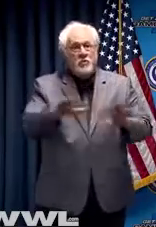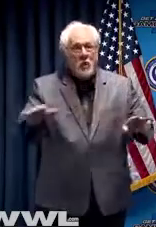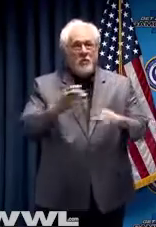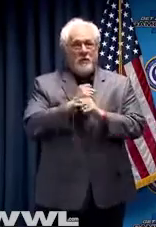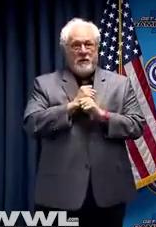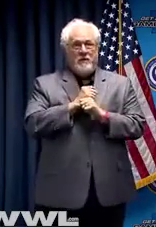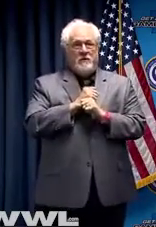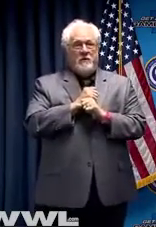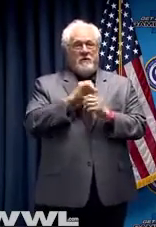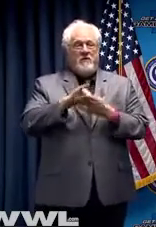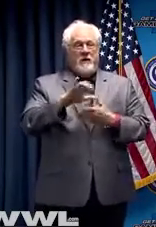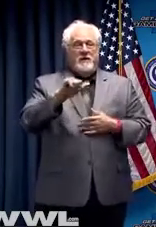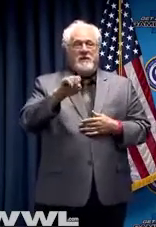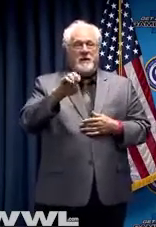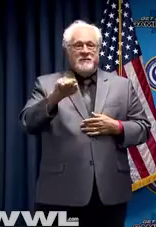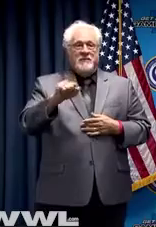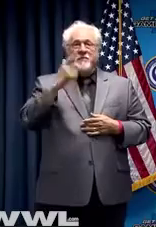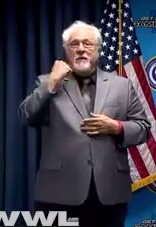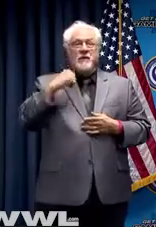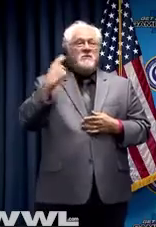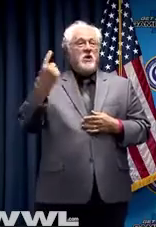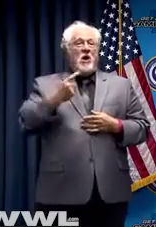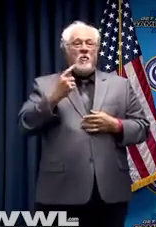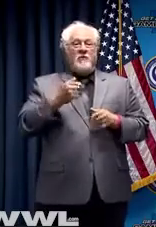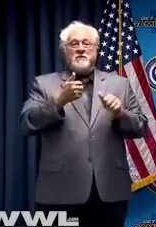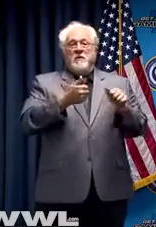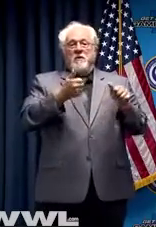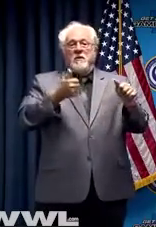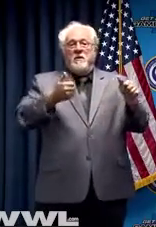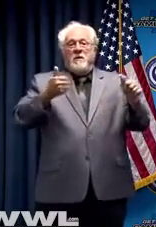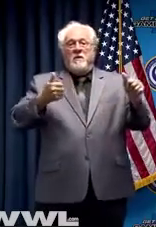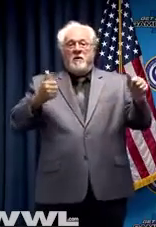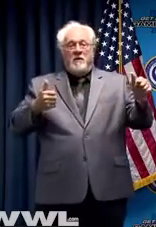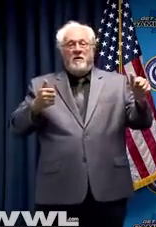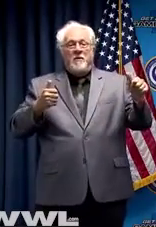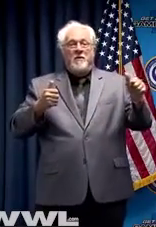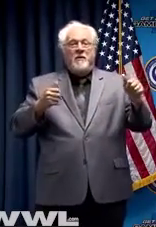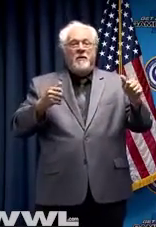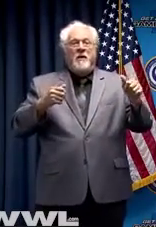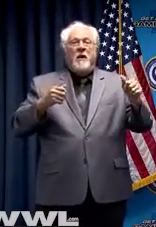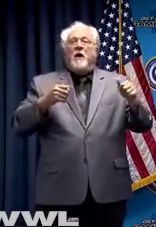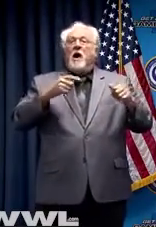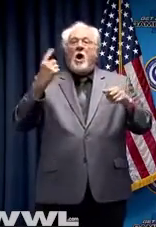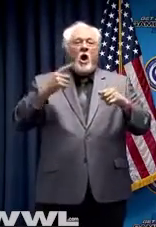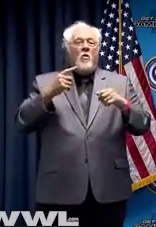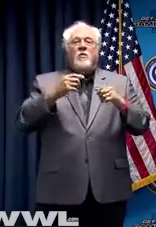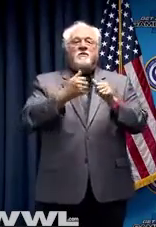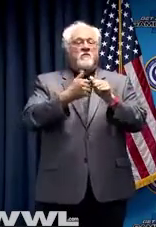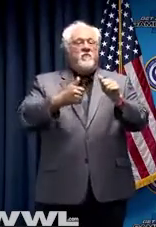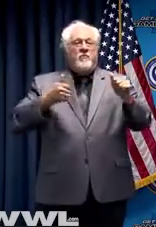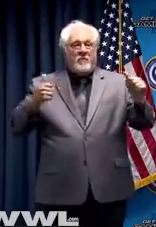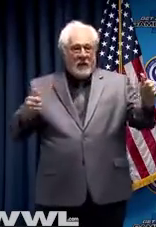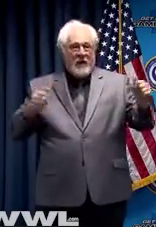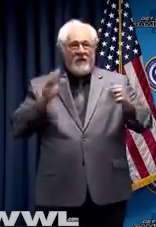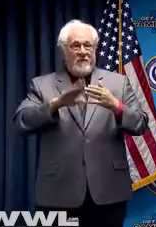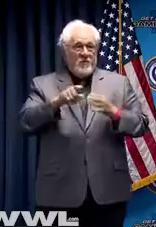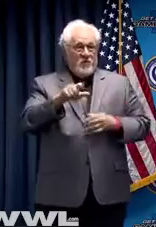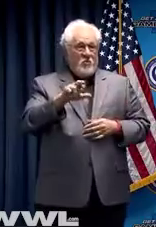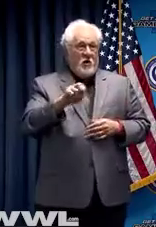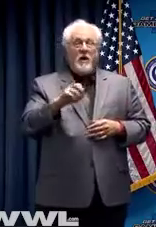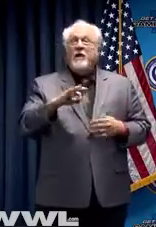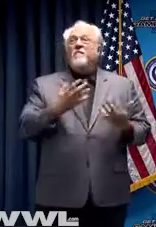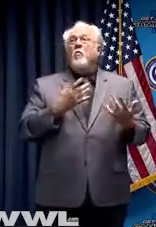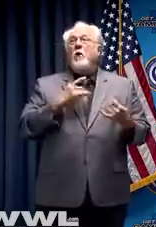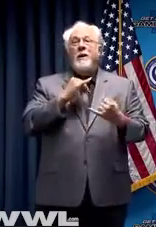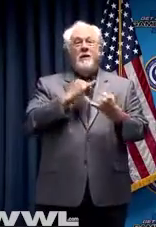get the cases. Because you're always further behind this virus than you think you are. You are always further behind. And so if you